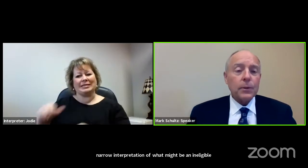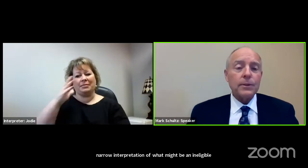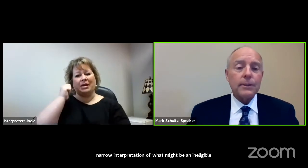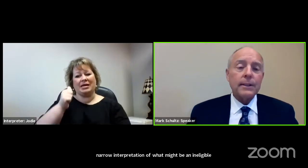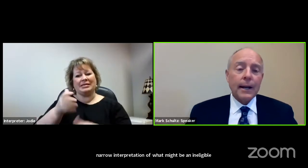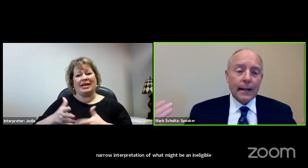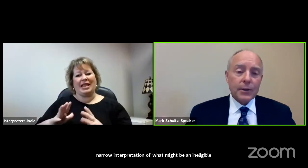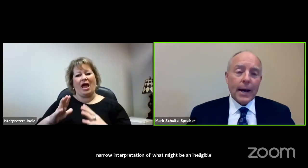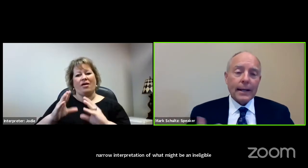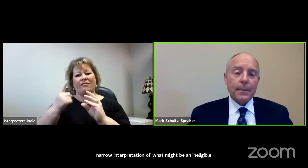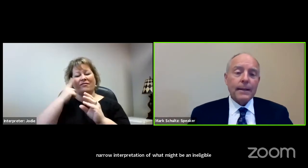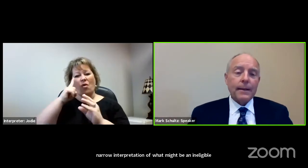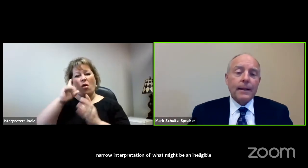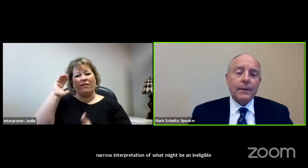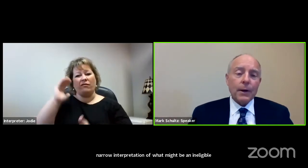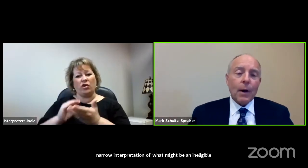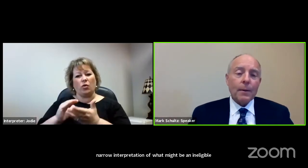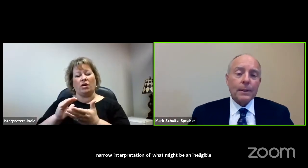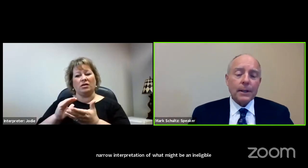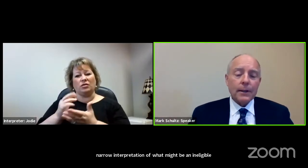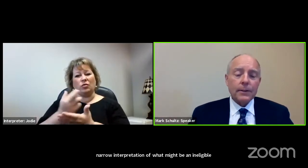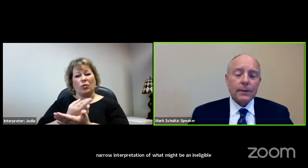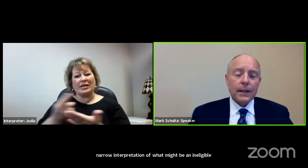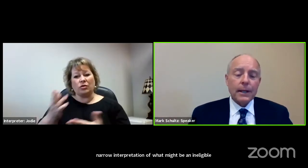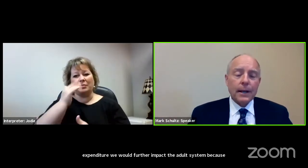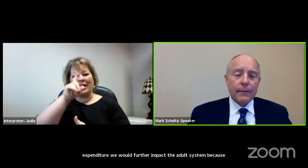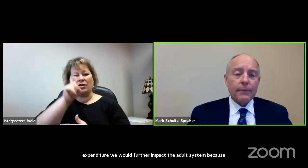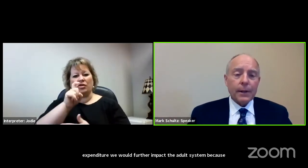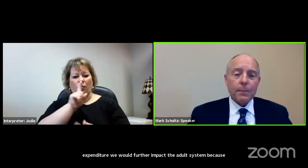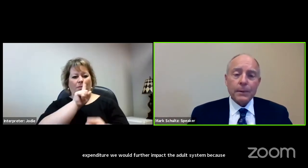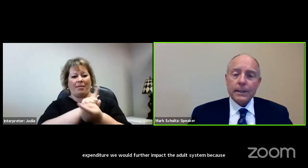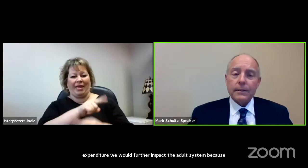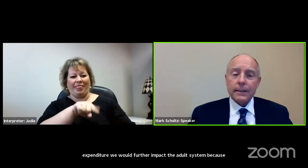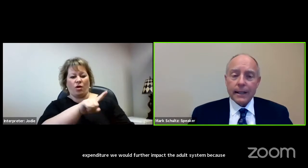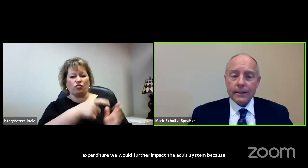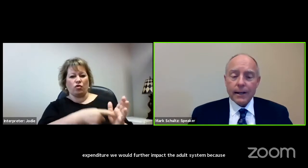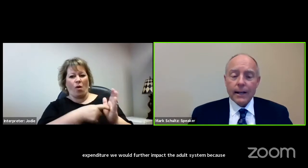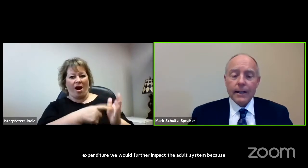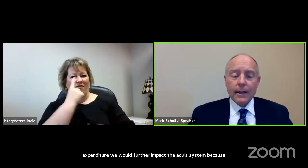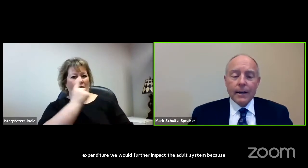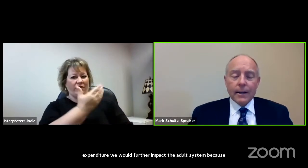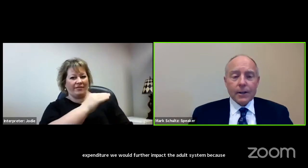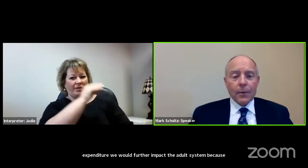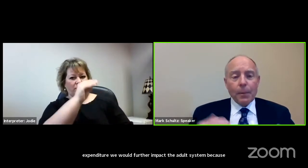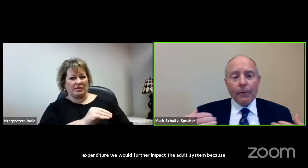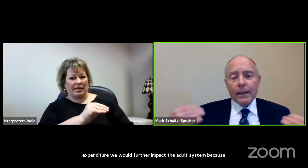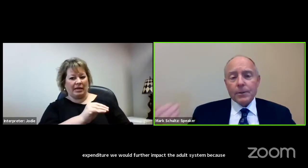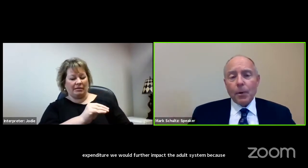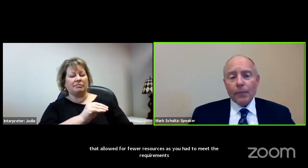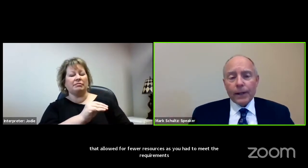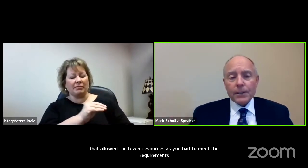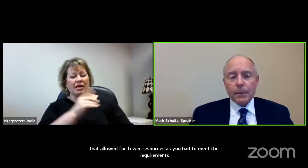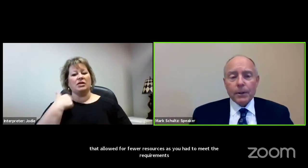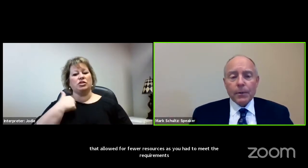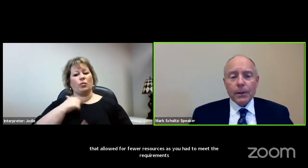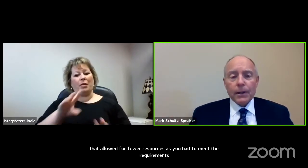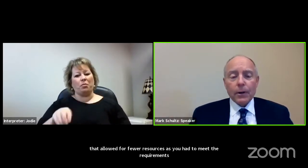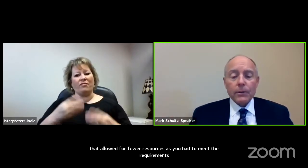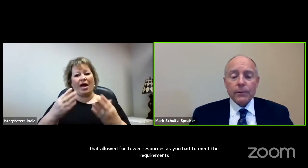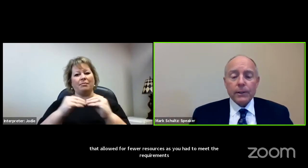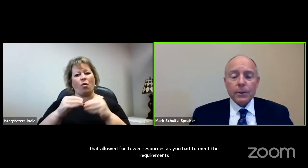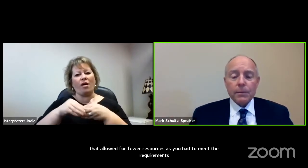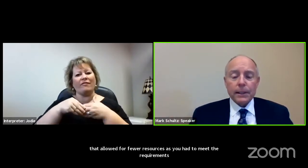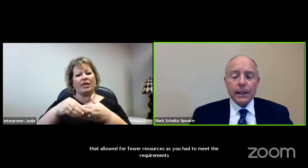fewer resources as you had to meet the requirements under the 15% set aside. So we provided some more flexibility